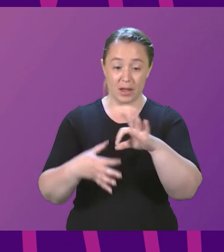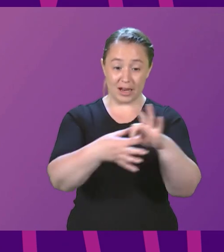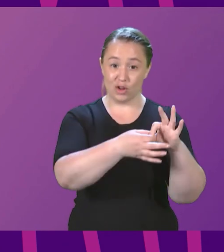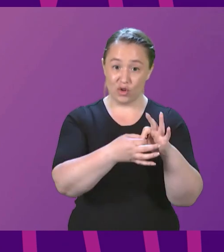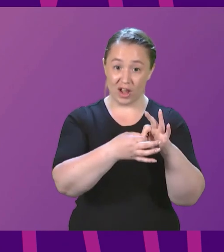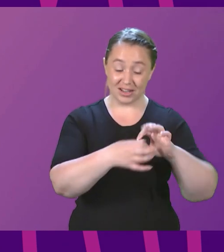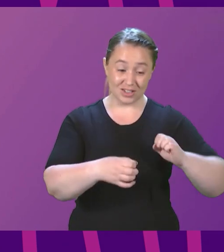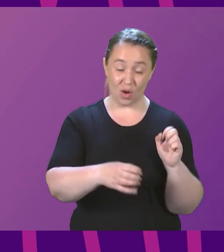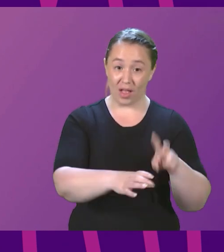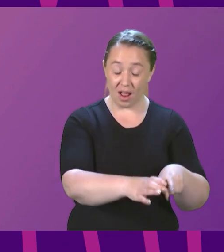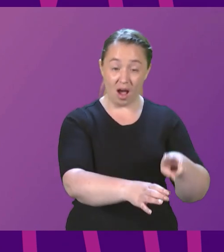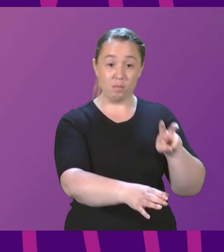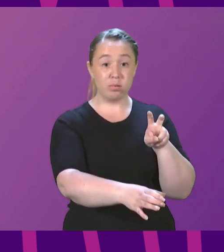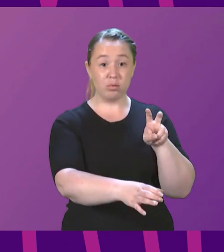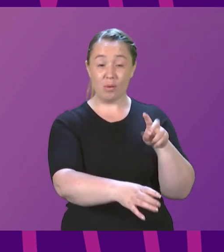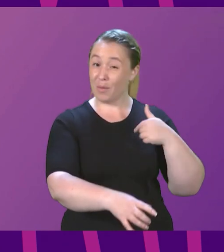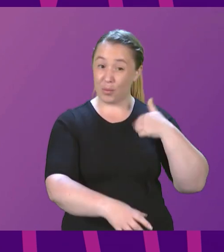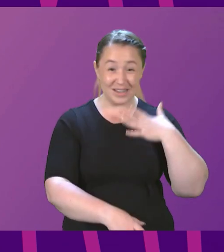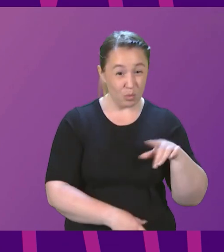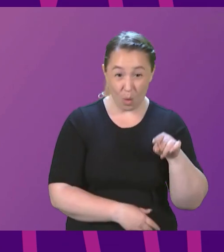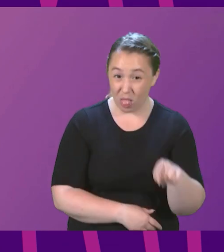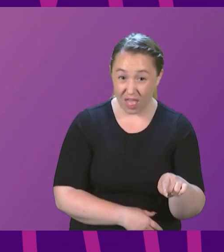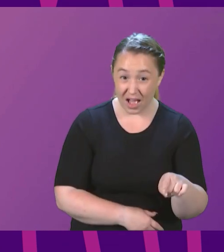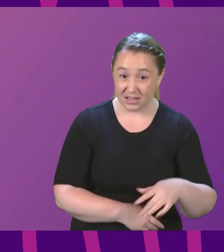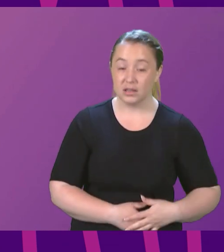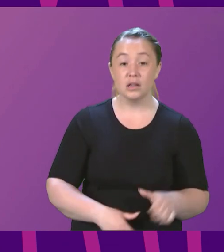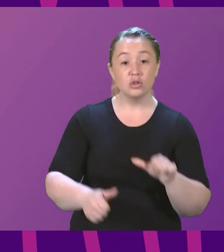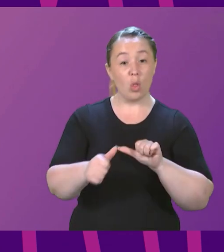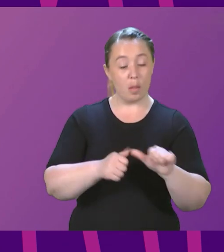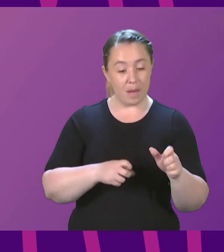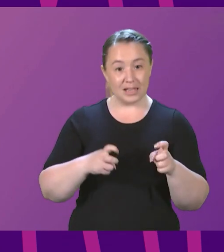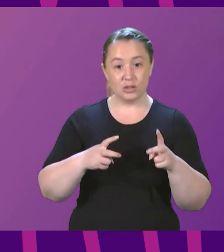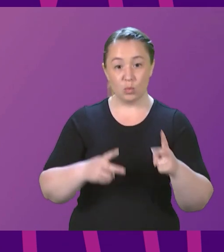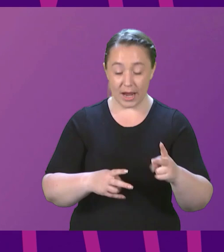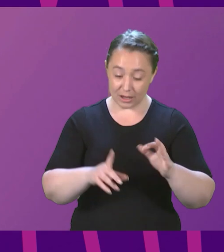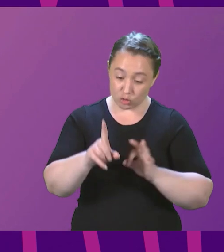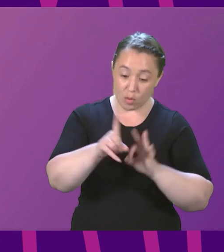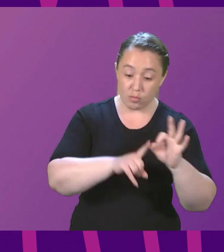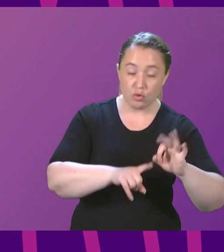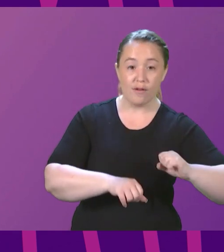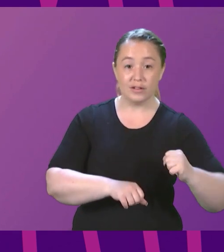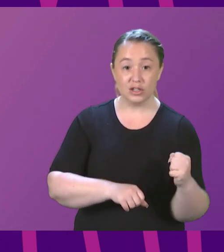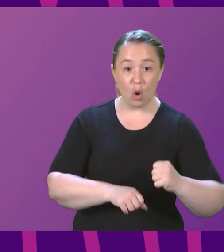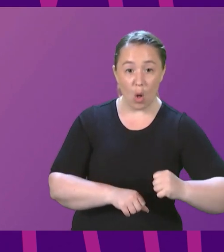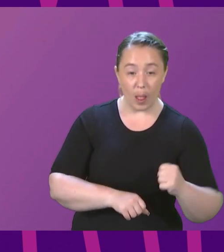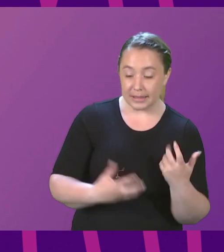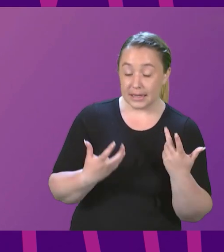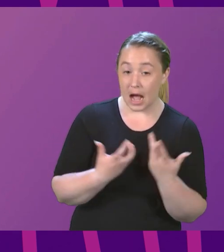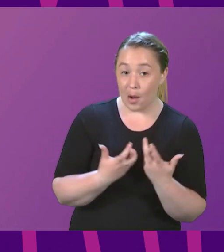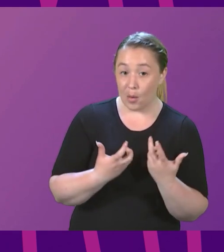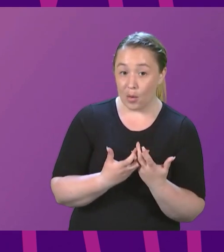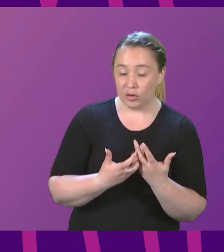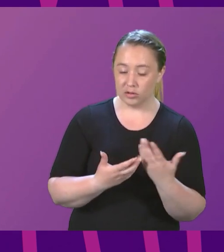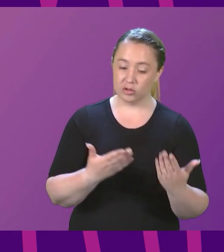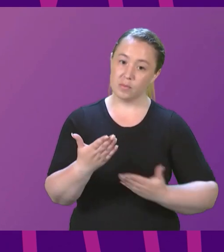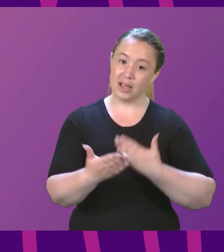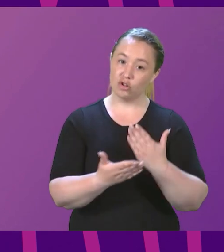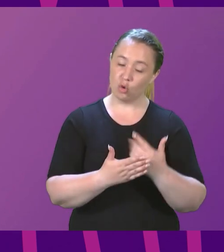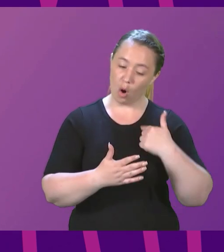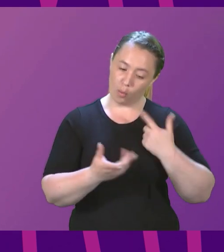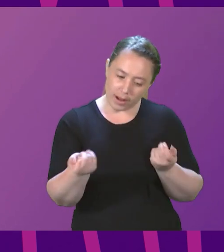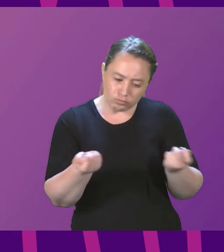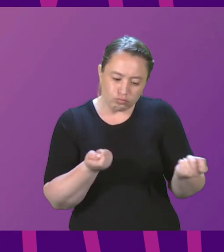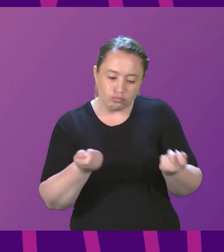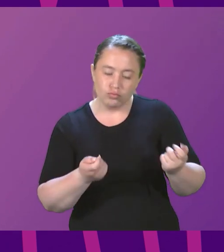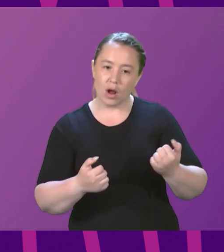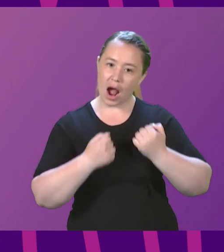And more and more, they see that the best way to build the Scotland we want to see is by being in charge of our own destiny